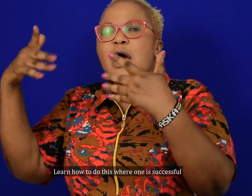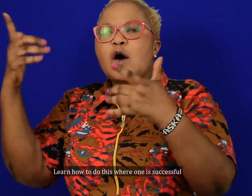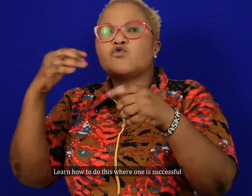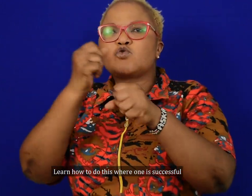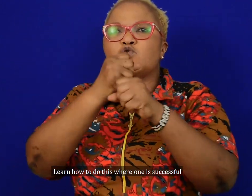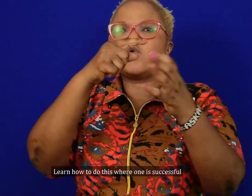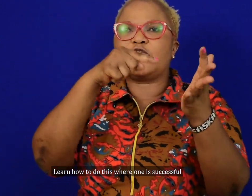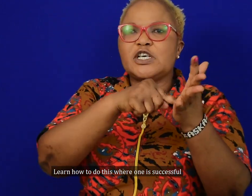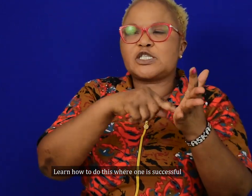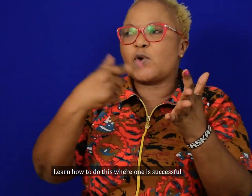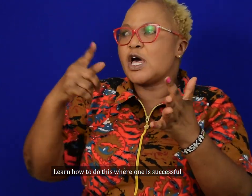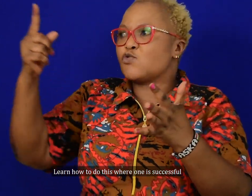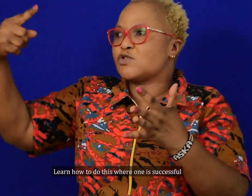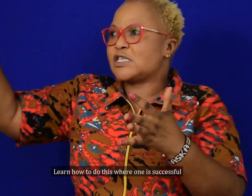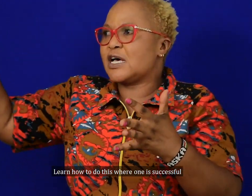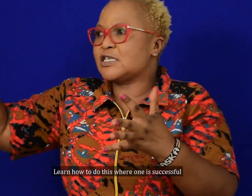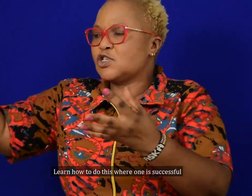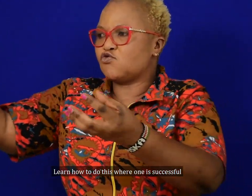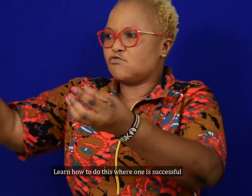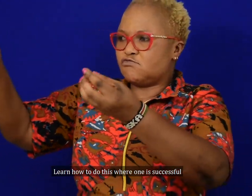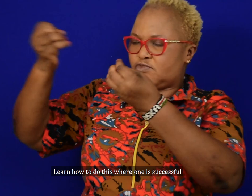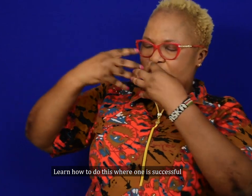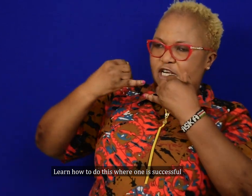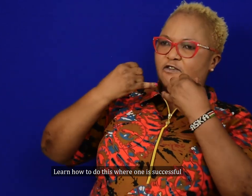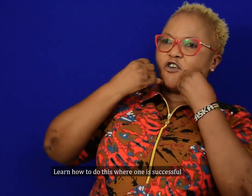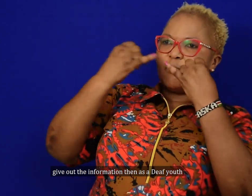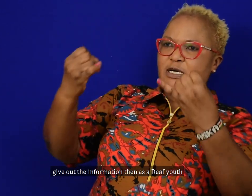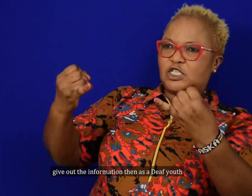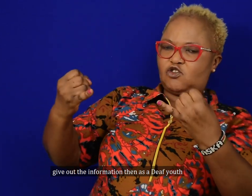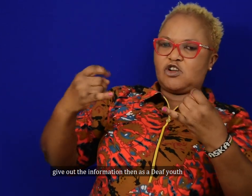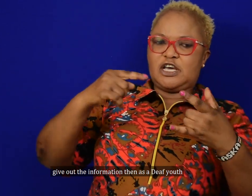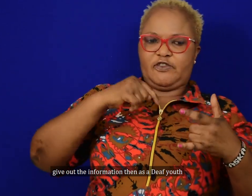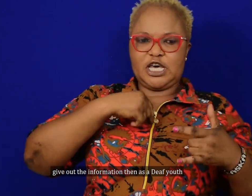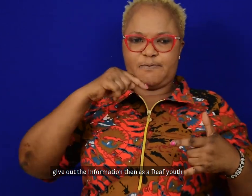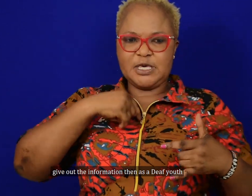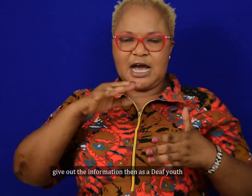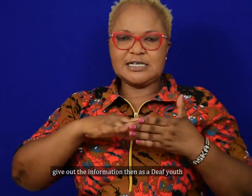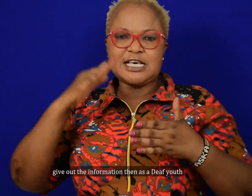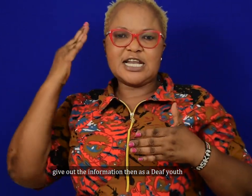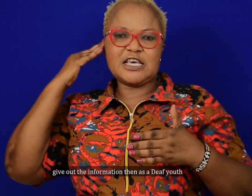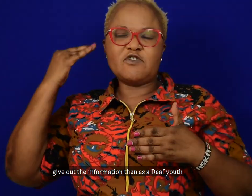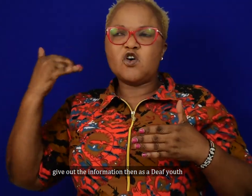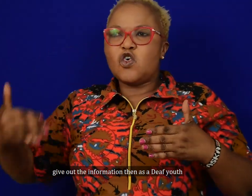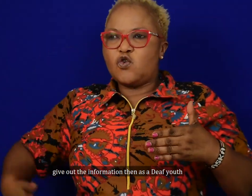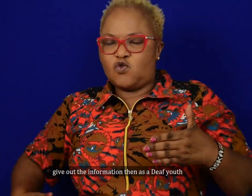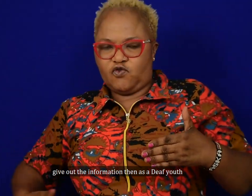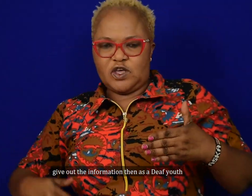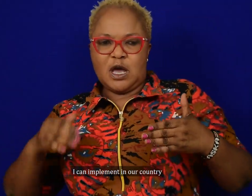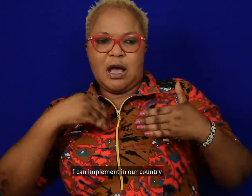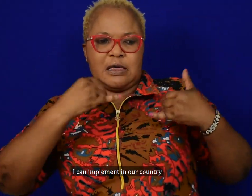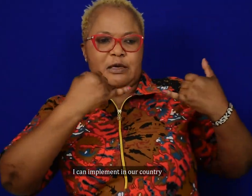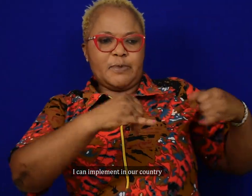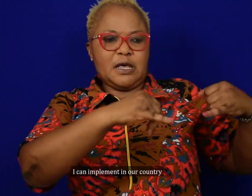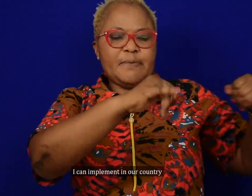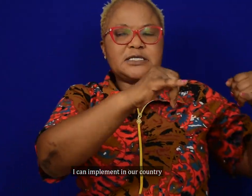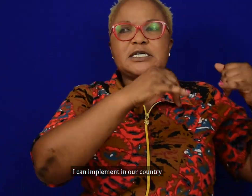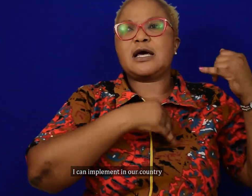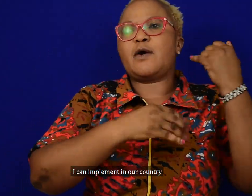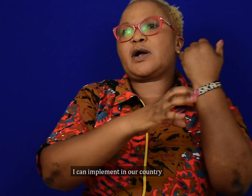how to do this where one is successful. Give out the information. Then as a deaf youth, I can implement in